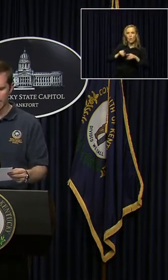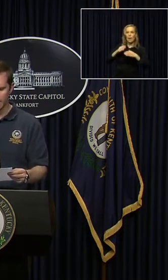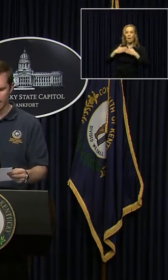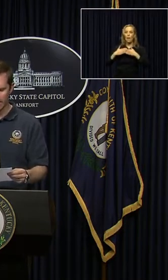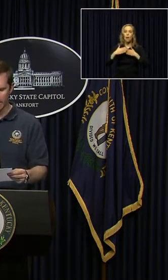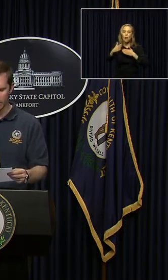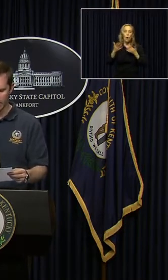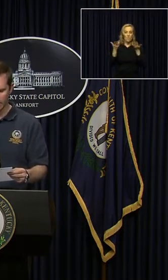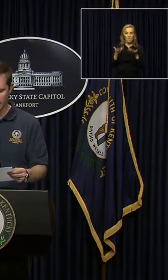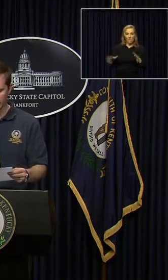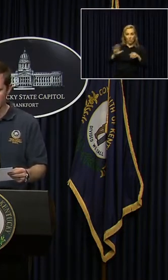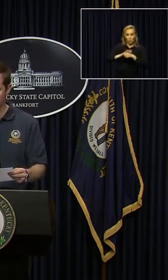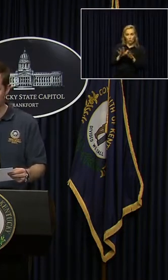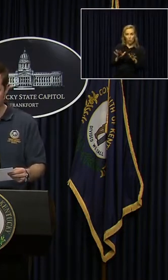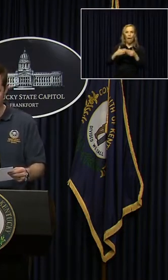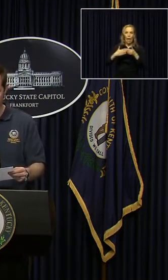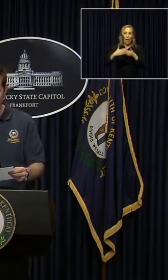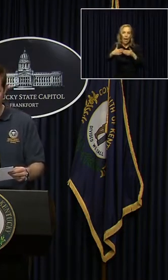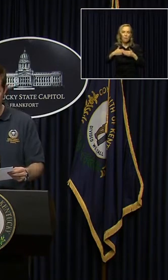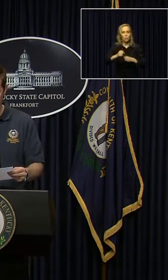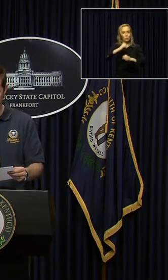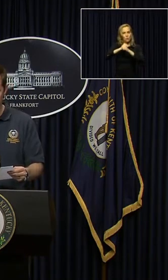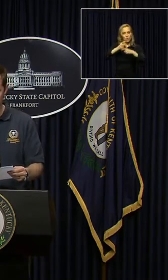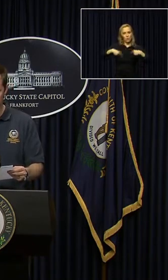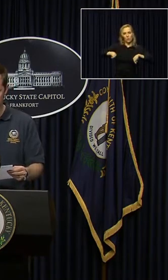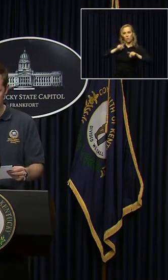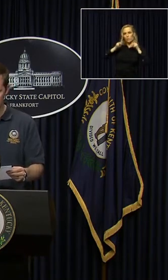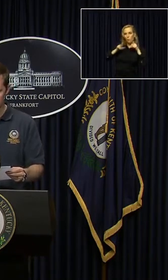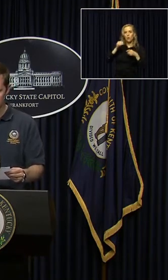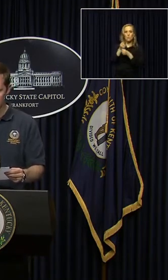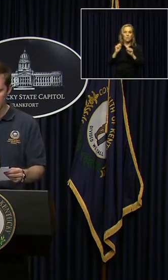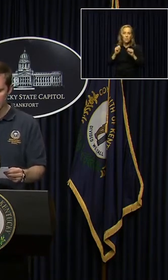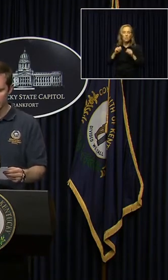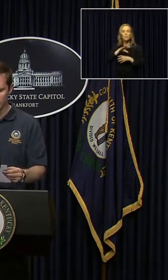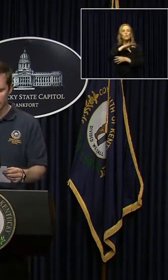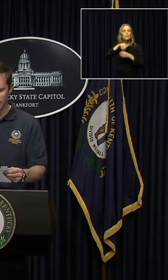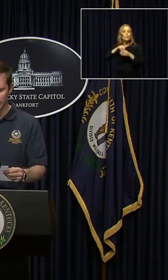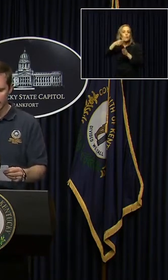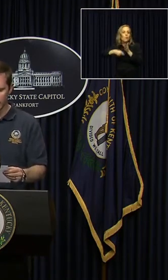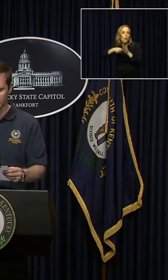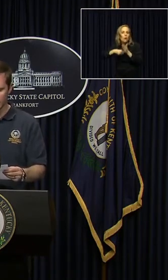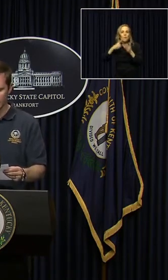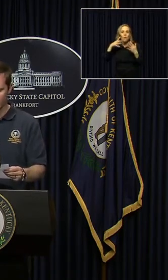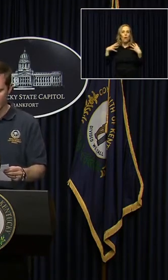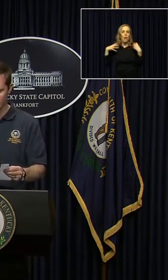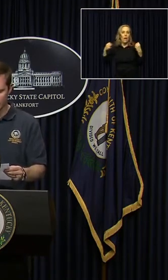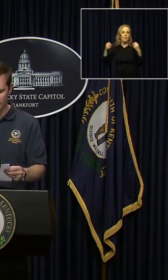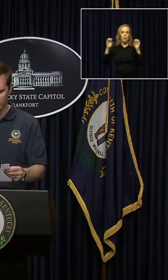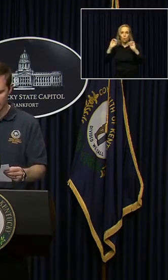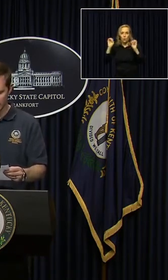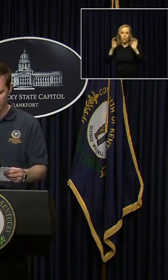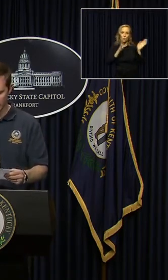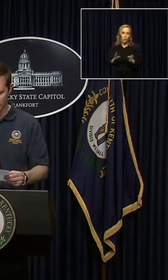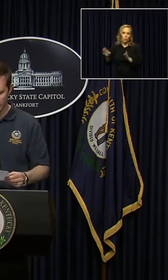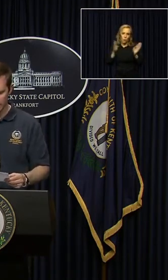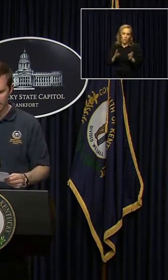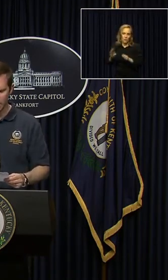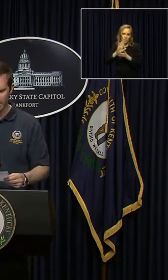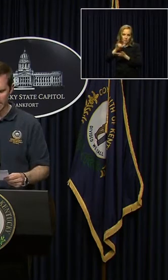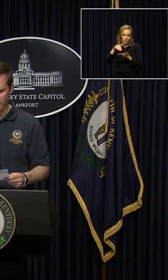to protect public health and safety. That includes costs associated with our state Health Emergency Operations Center,